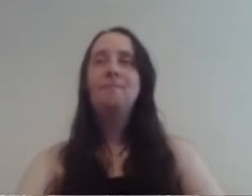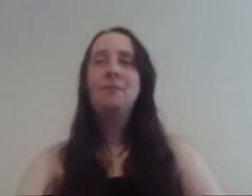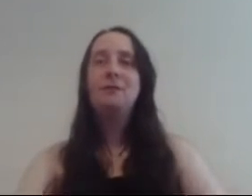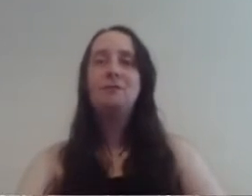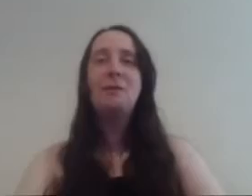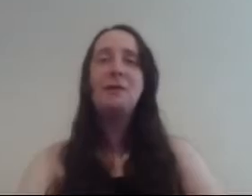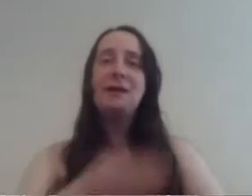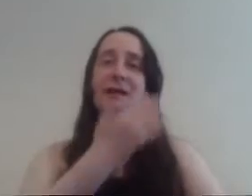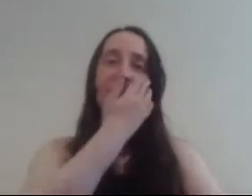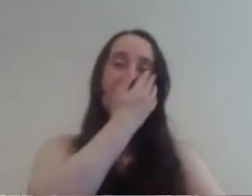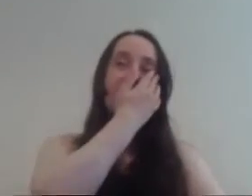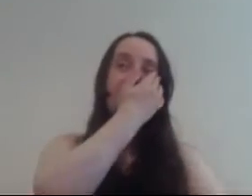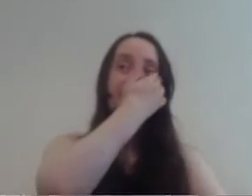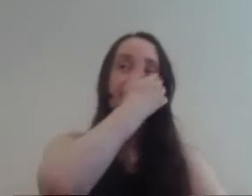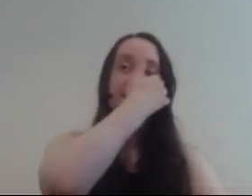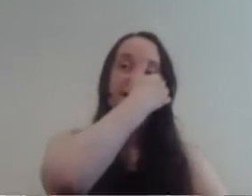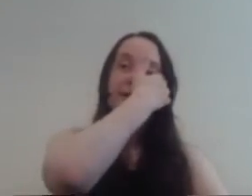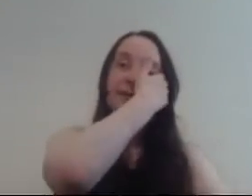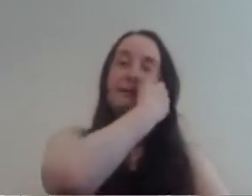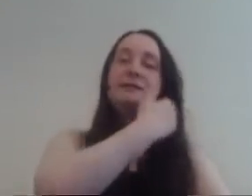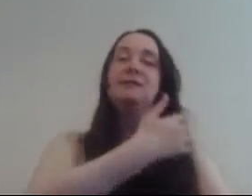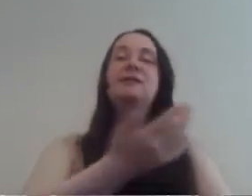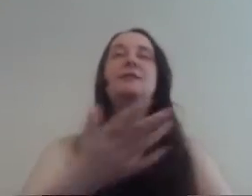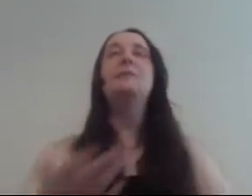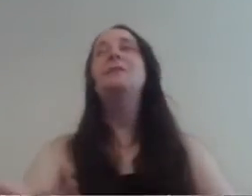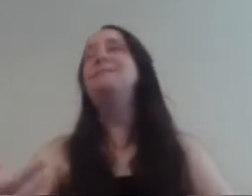so maybe em maybe she can maybe